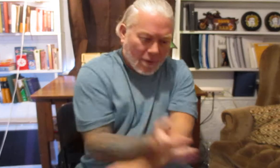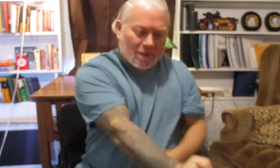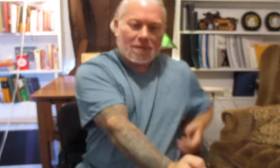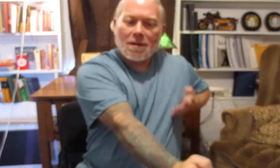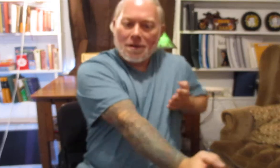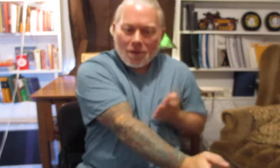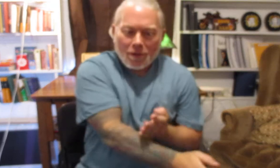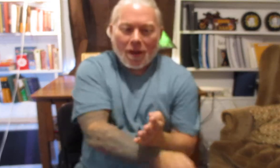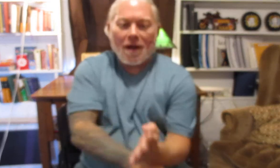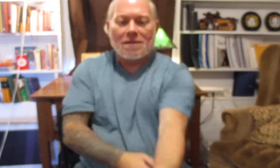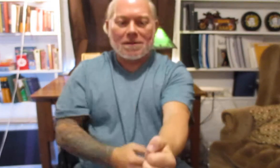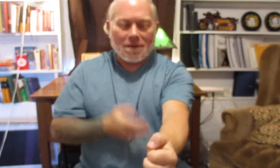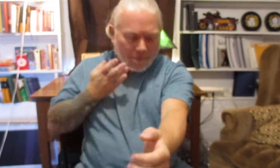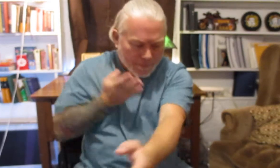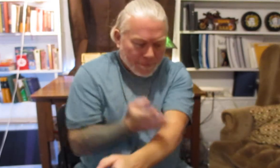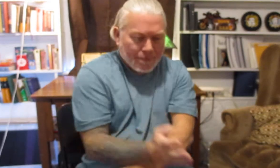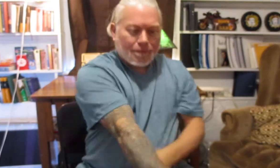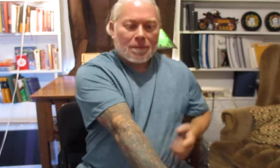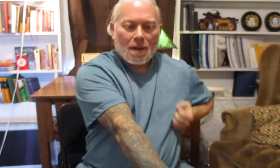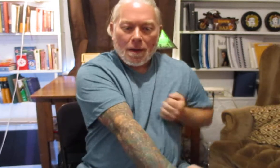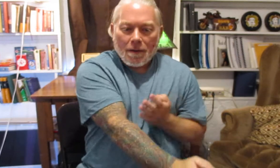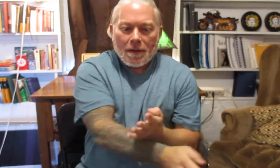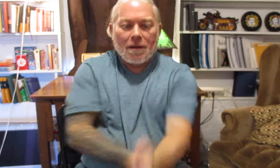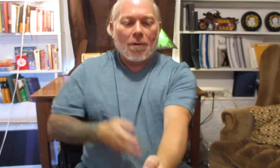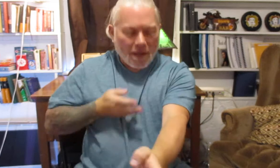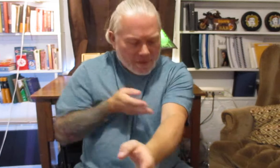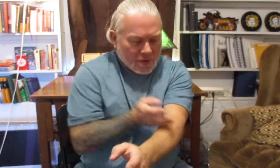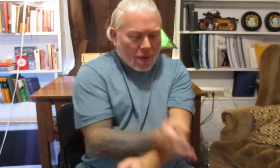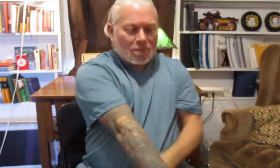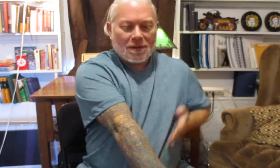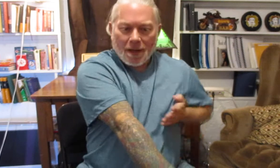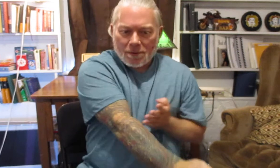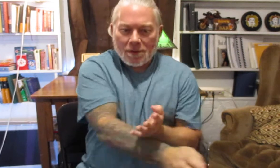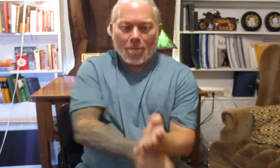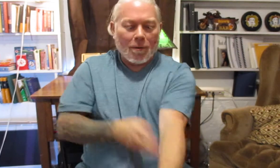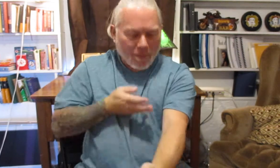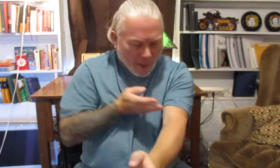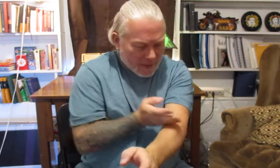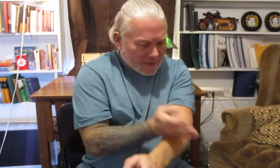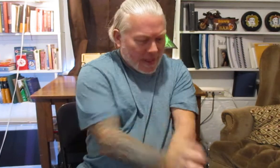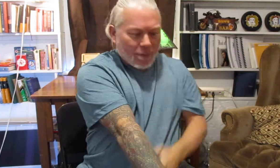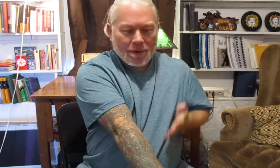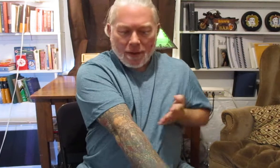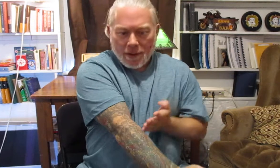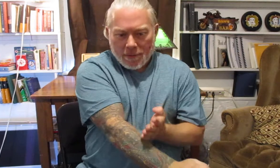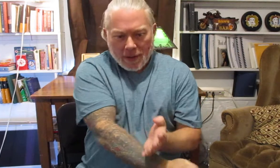it's utilized anyway that's Jomsau so but we practice that with the